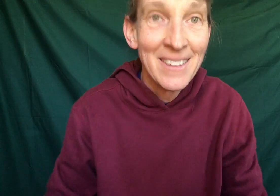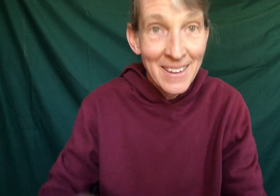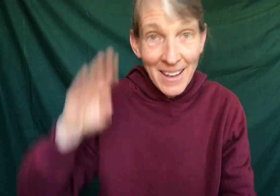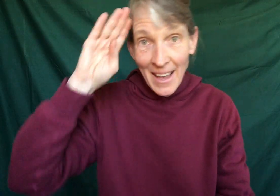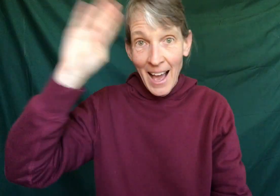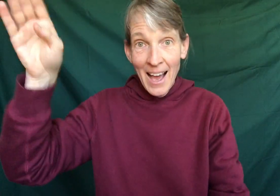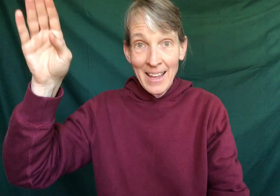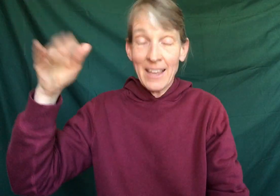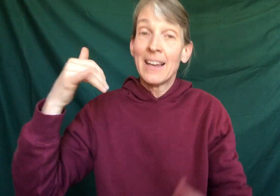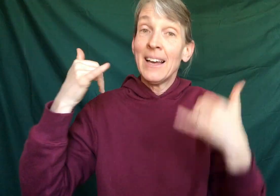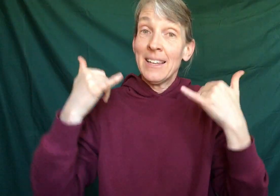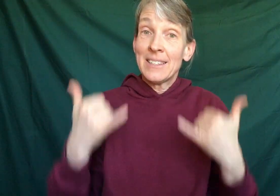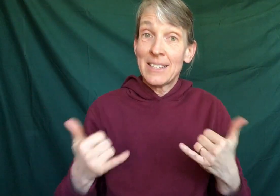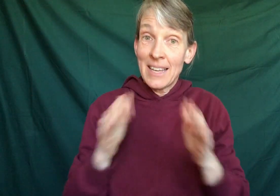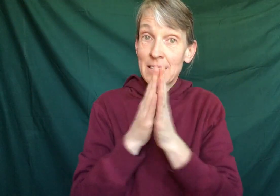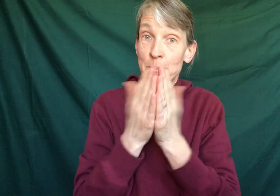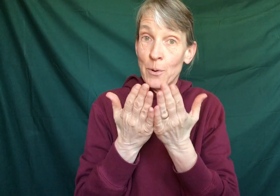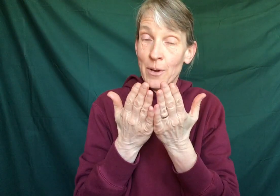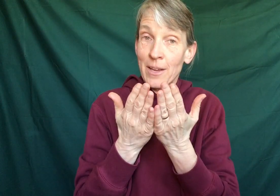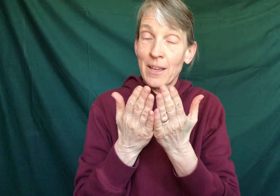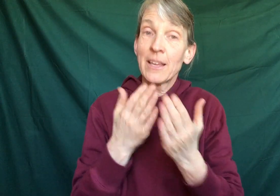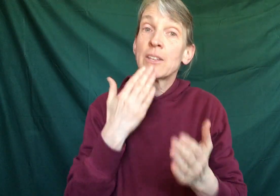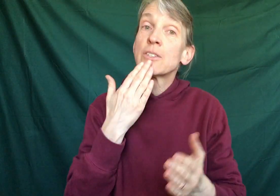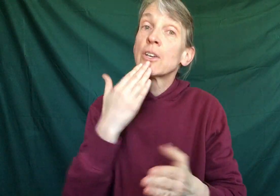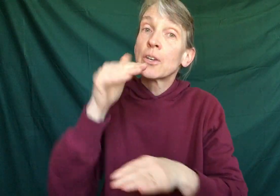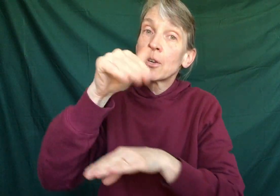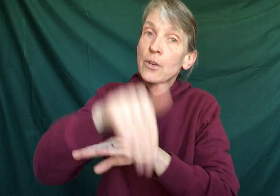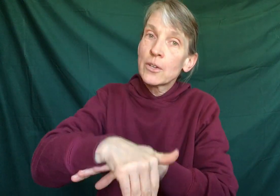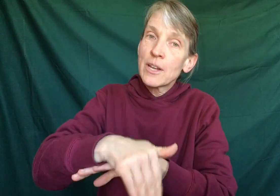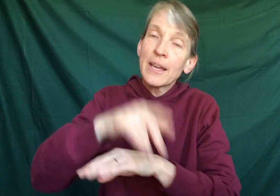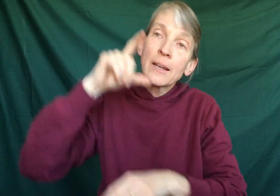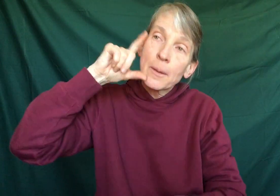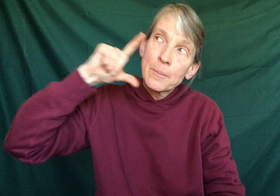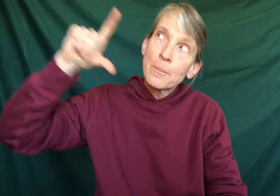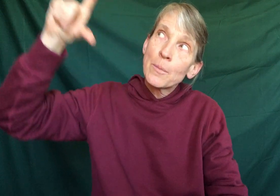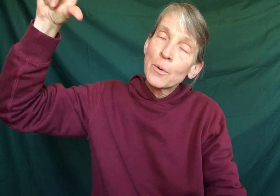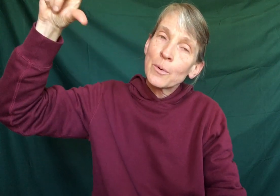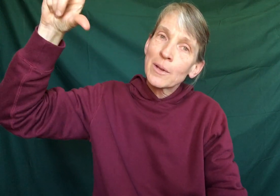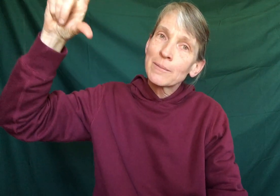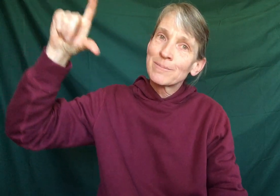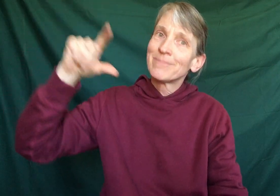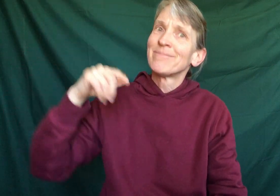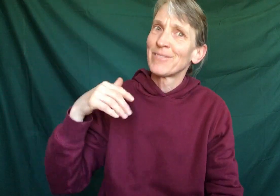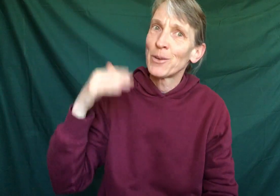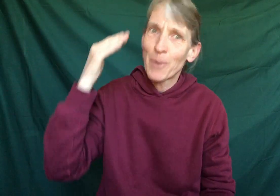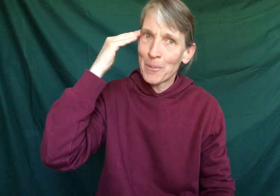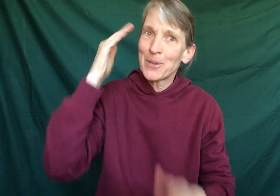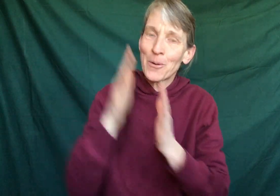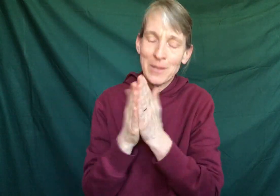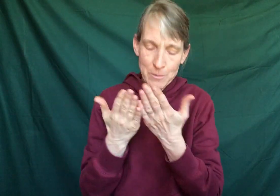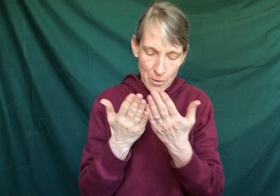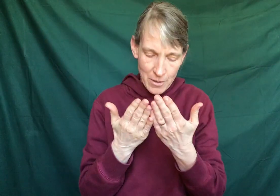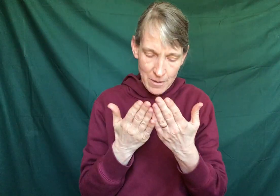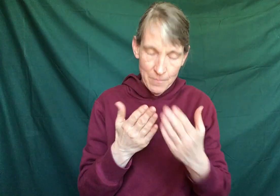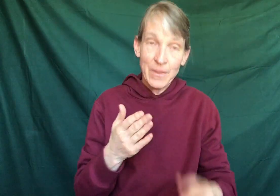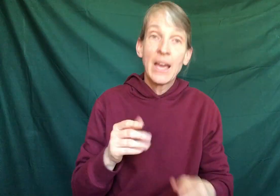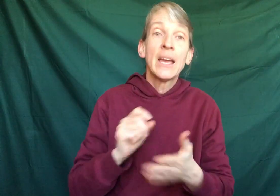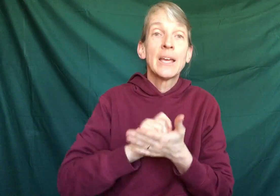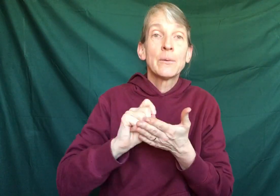Hi! Today's book is Goodnight Moon. You probably know this book. It